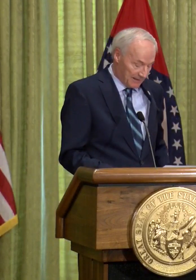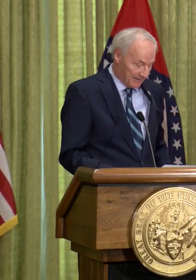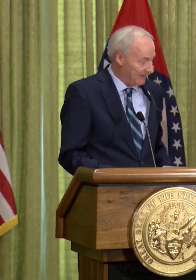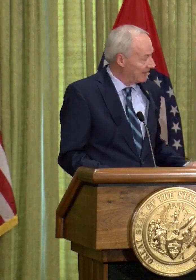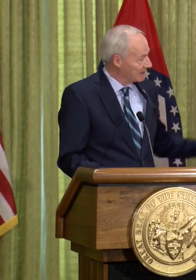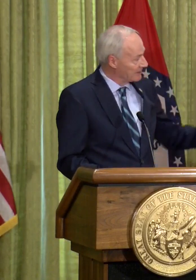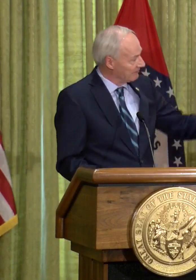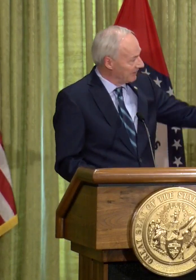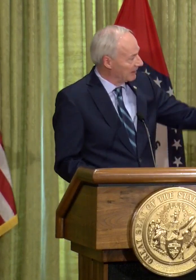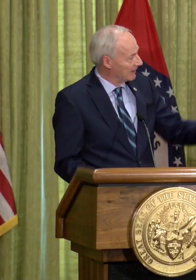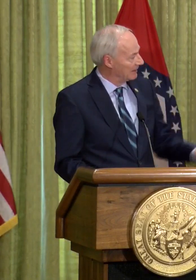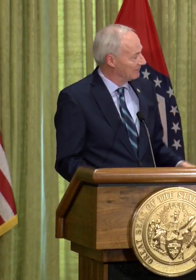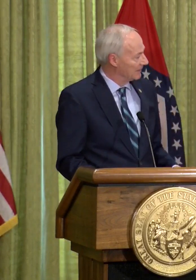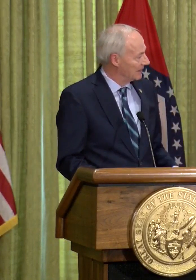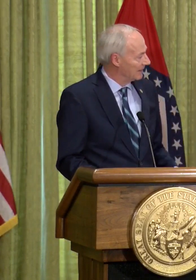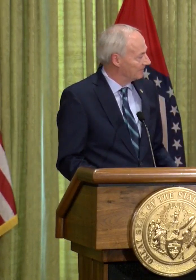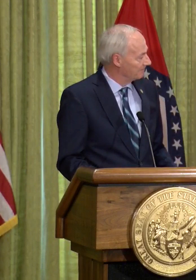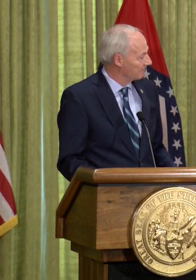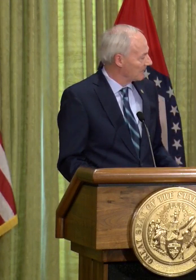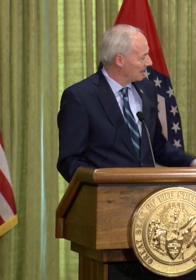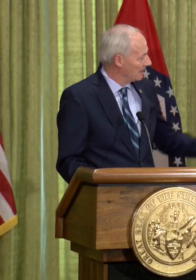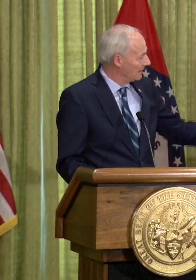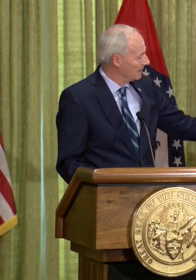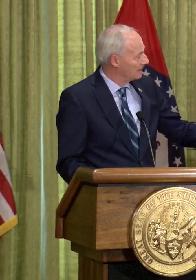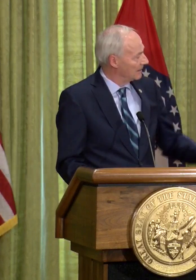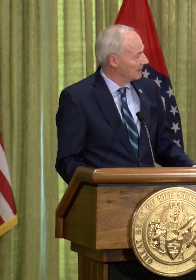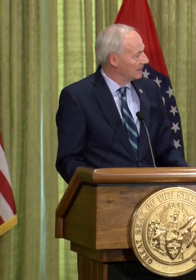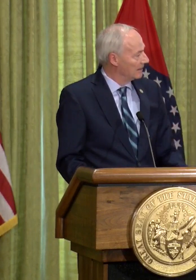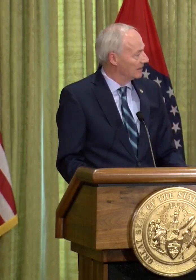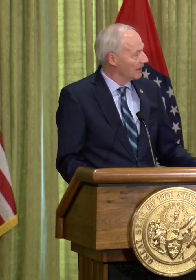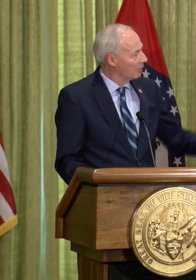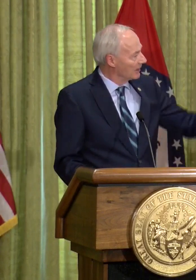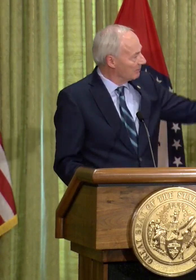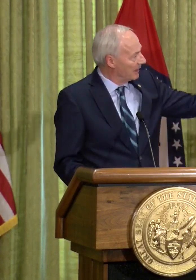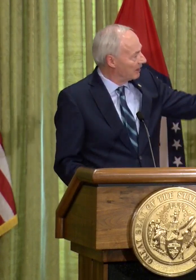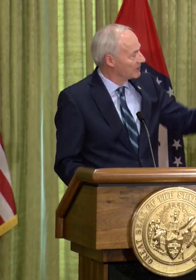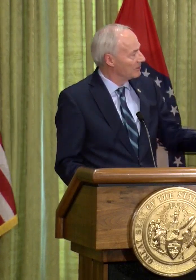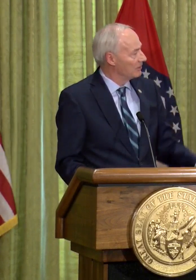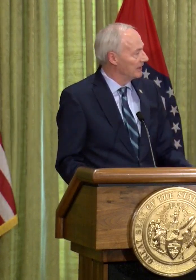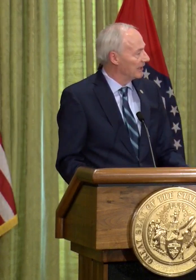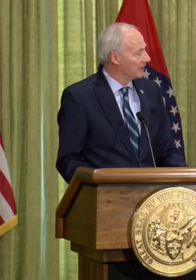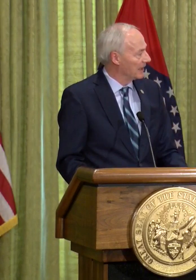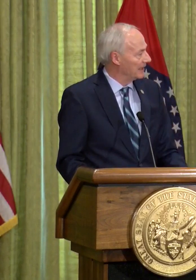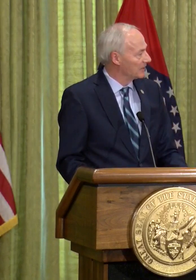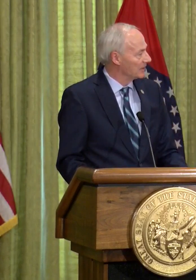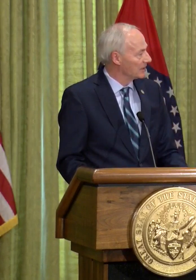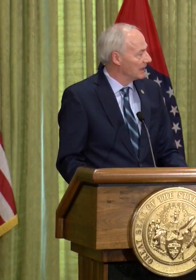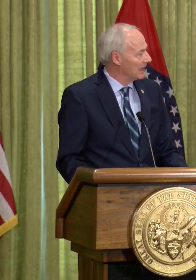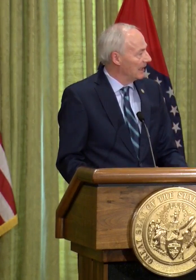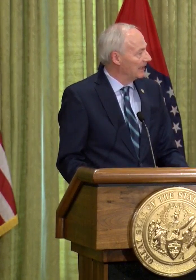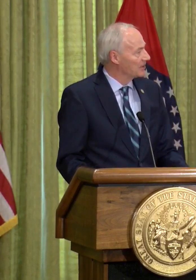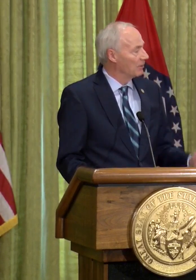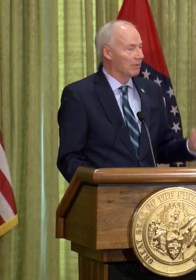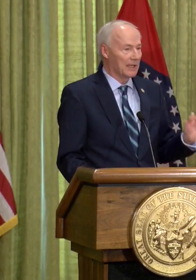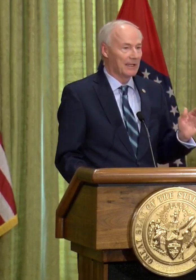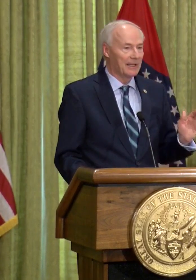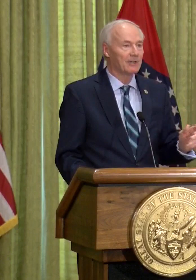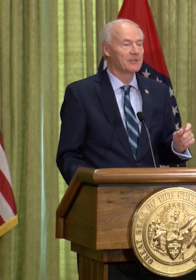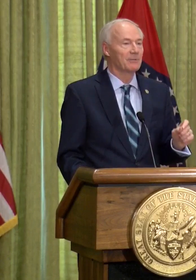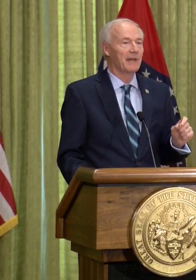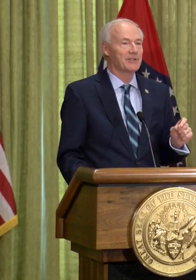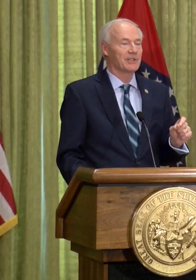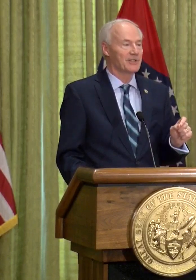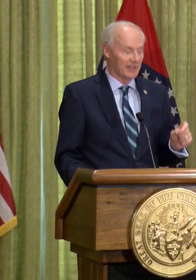that is fairly low in comparison to the other cases. And so